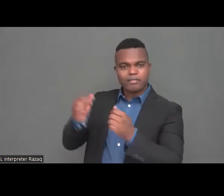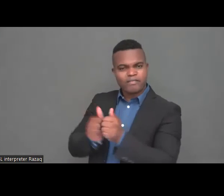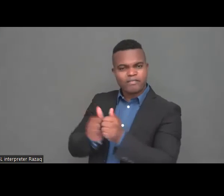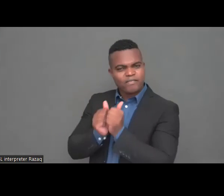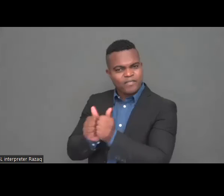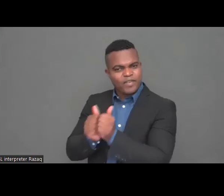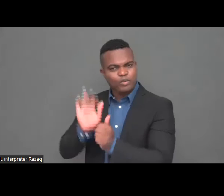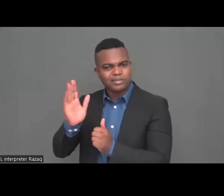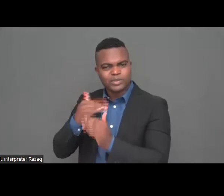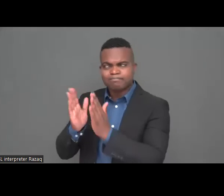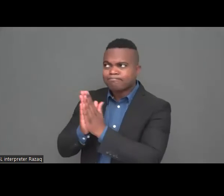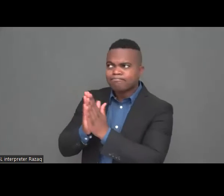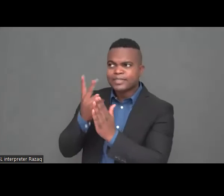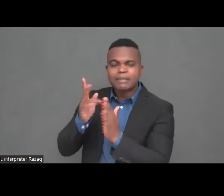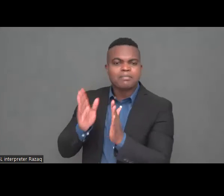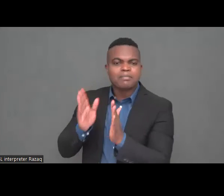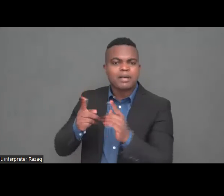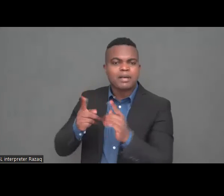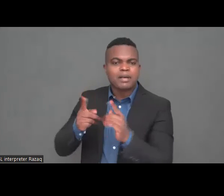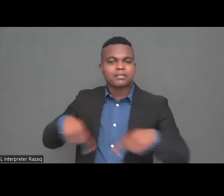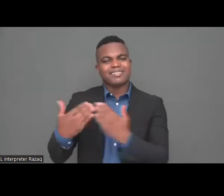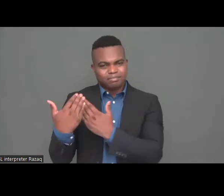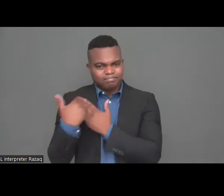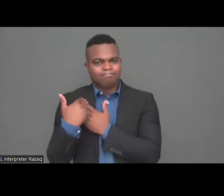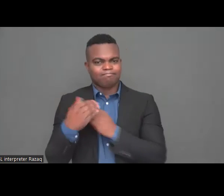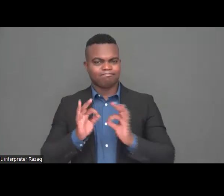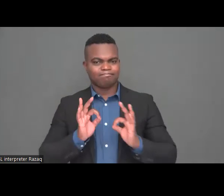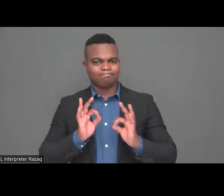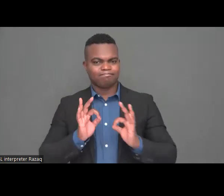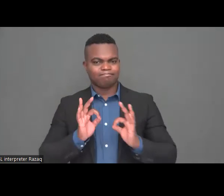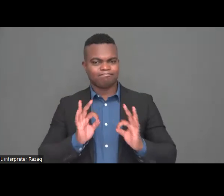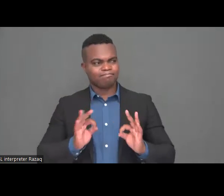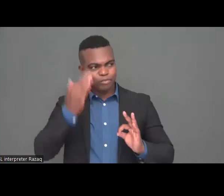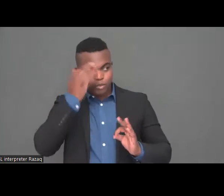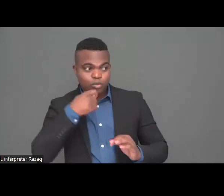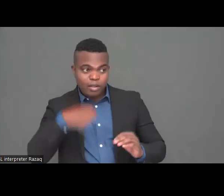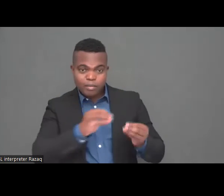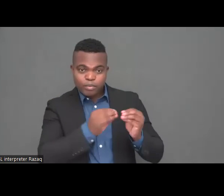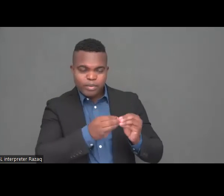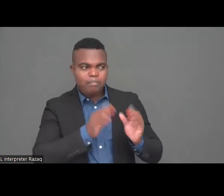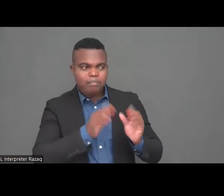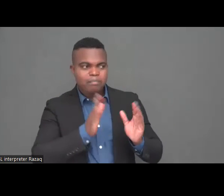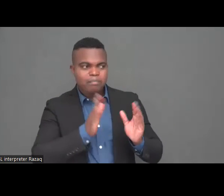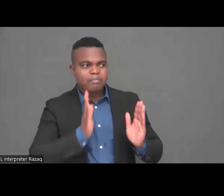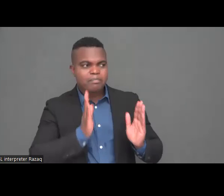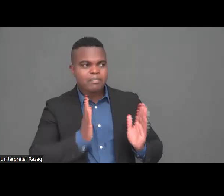are urging you to support the NGOs that are still working in Ukraine and I cannot even imagine how difficult it is to